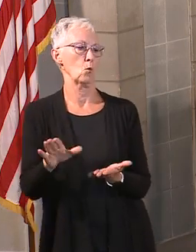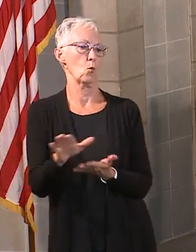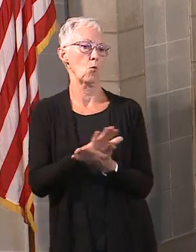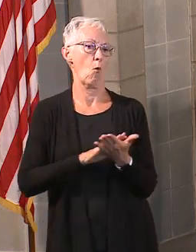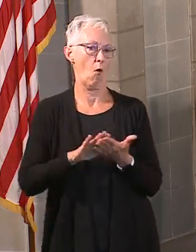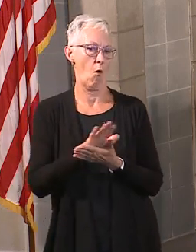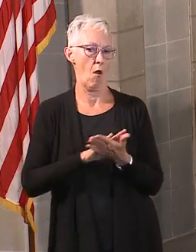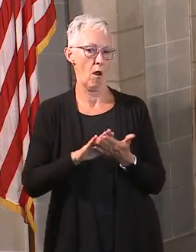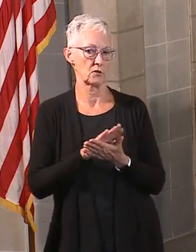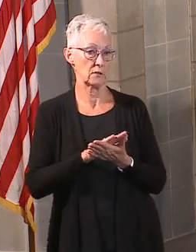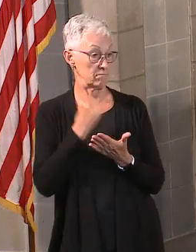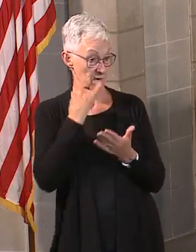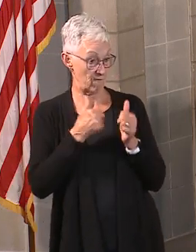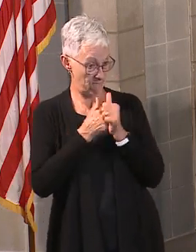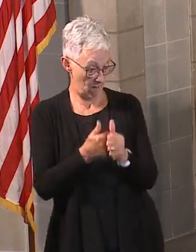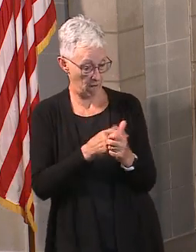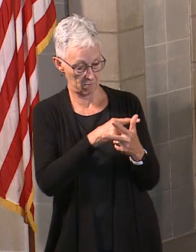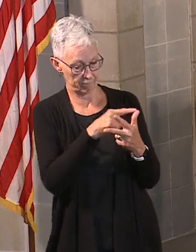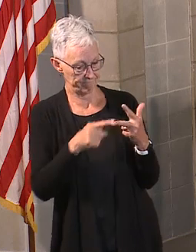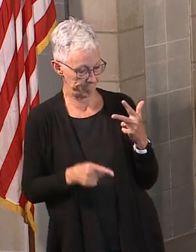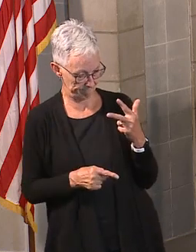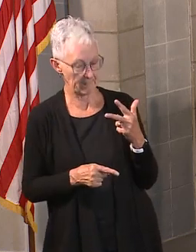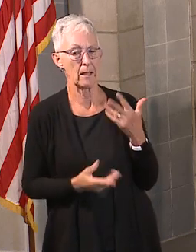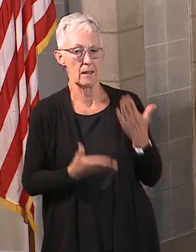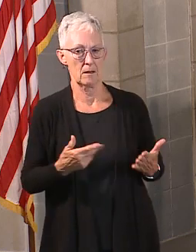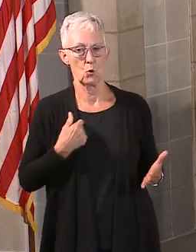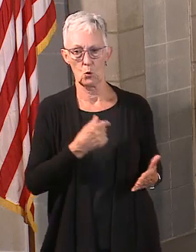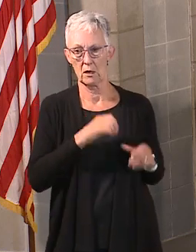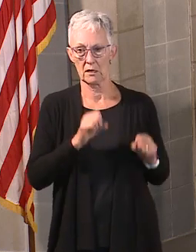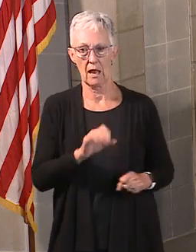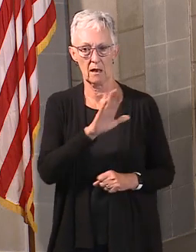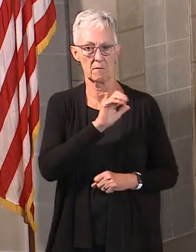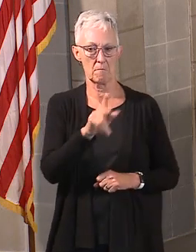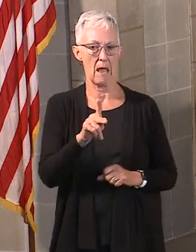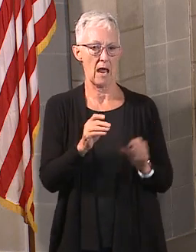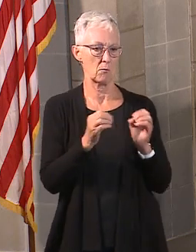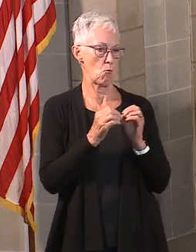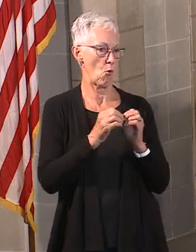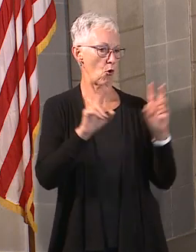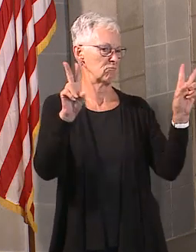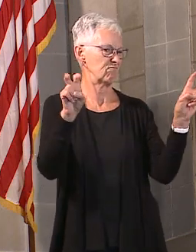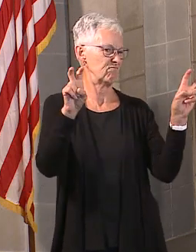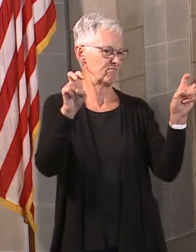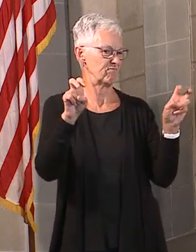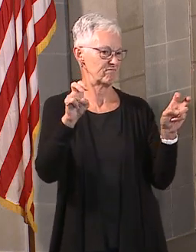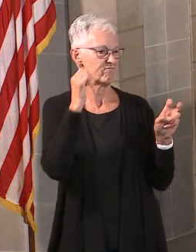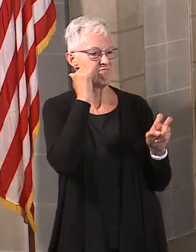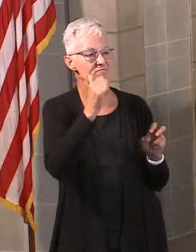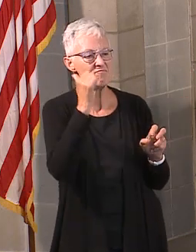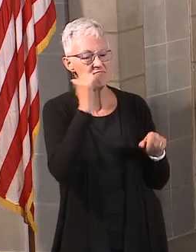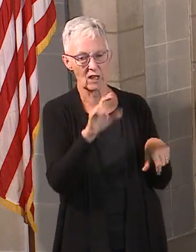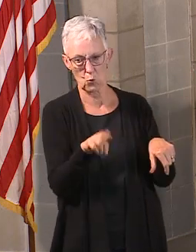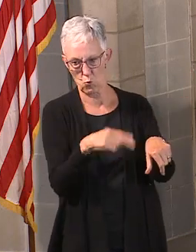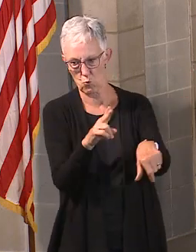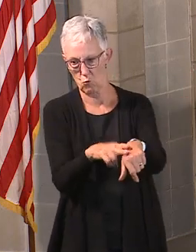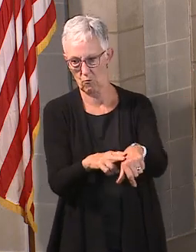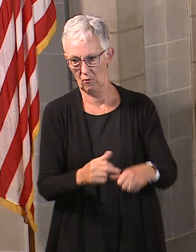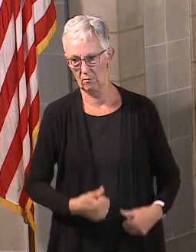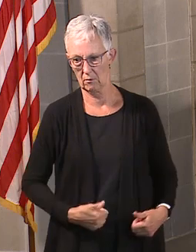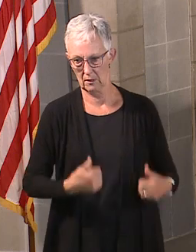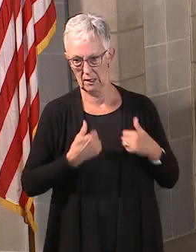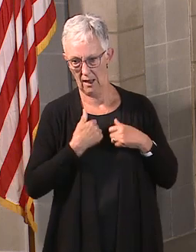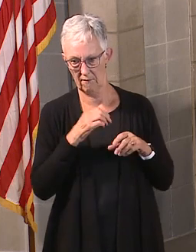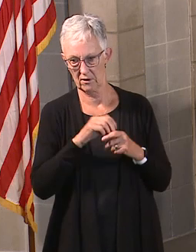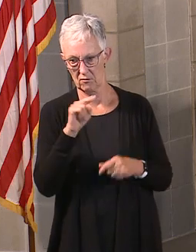continue to have a more normal life here in Nebraska. So thank you very much for everything you're doing. I hope everybody has a great weekend